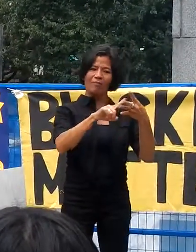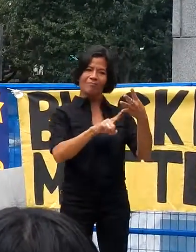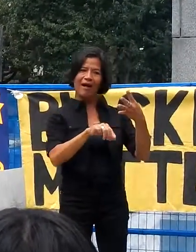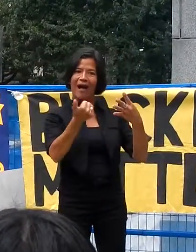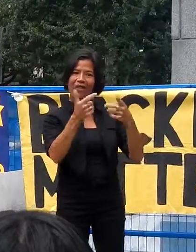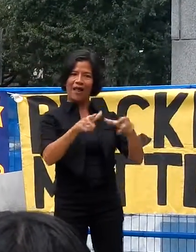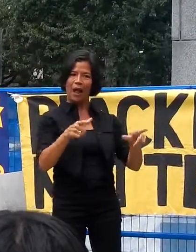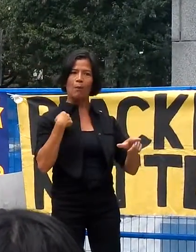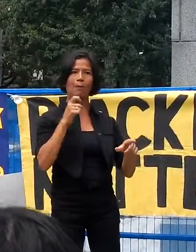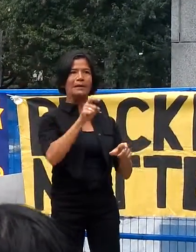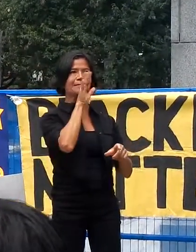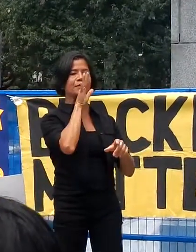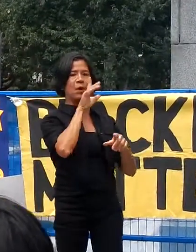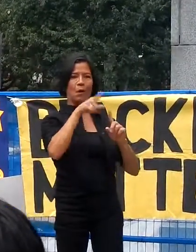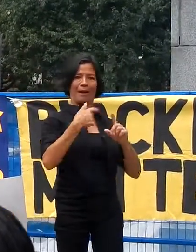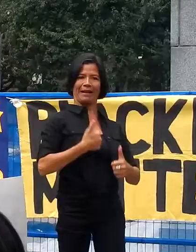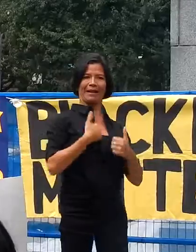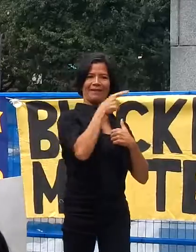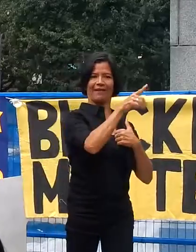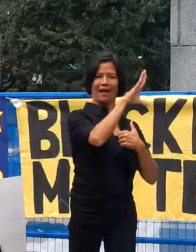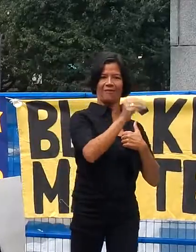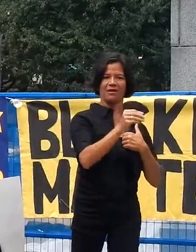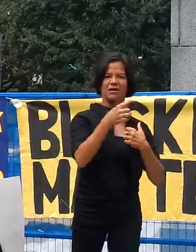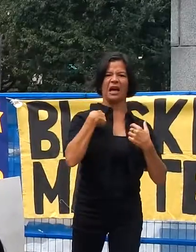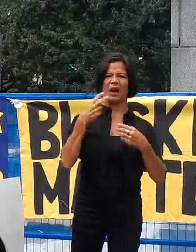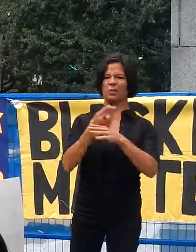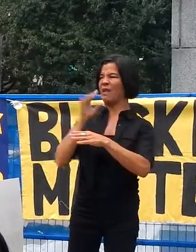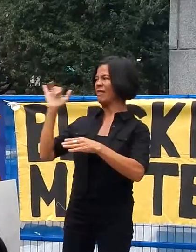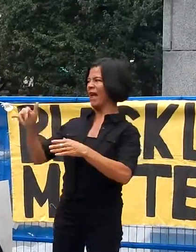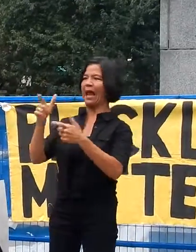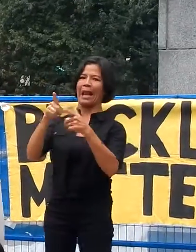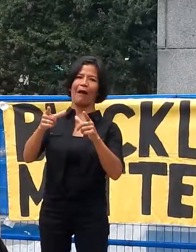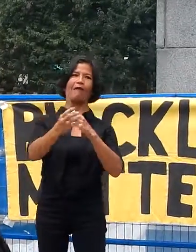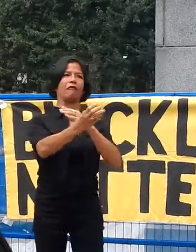So I will read the English that I was forced to read and write.